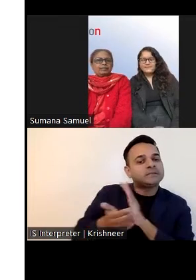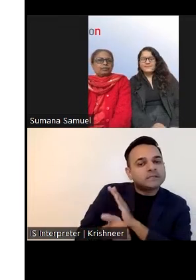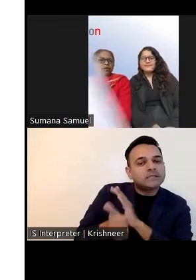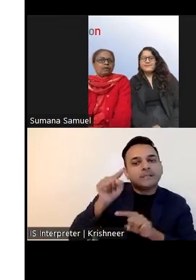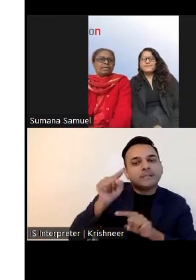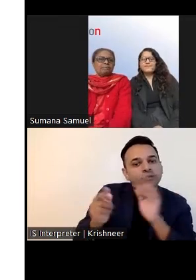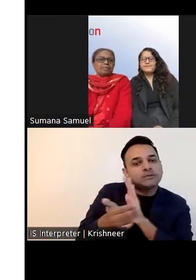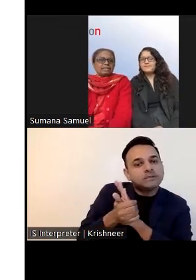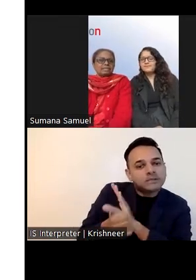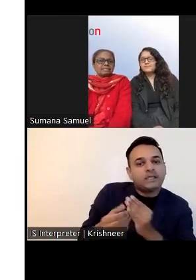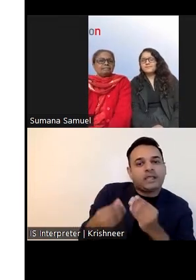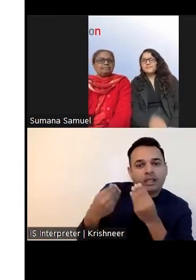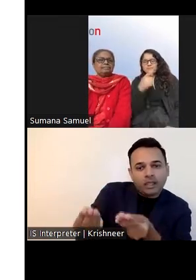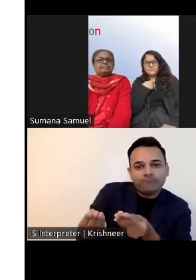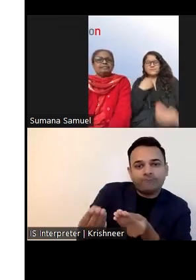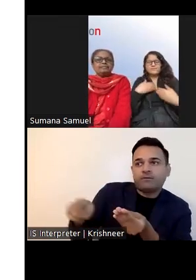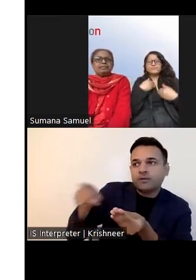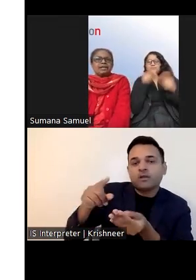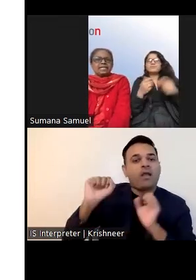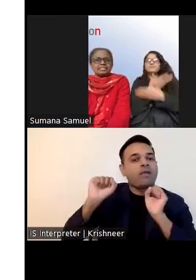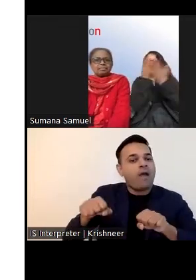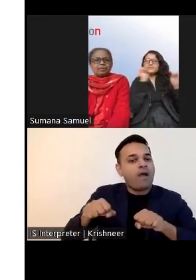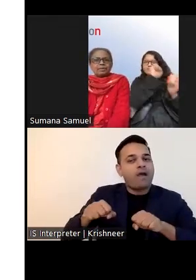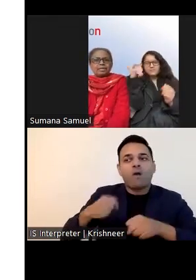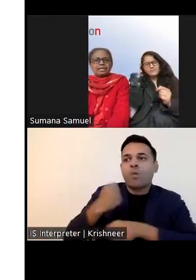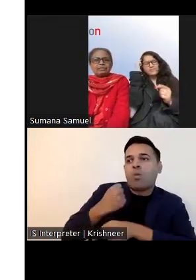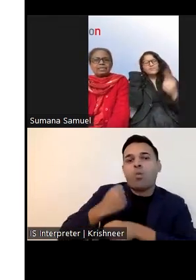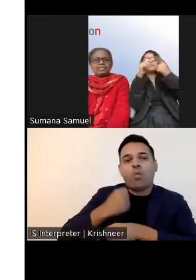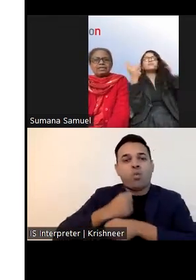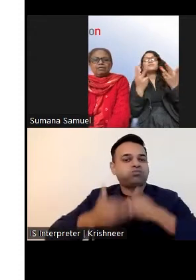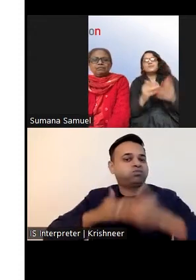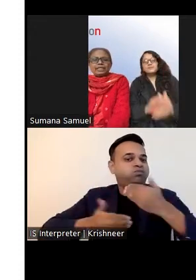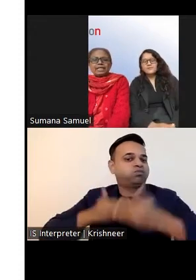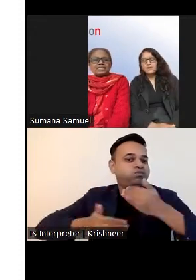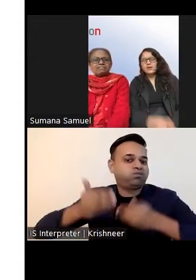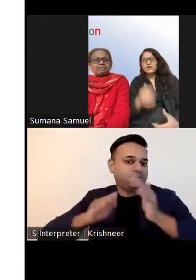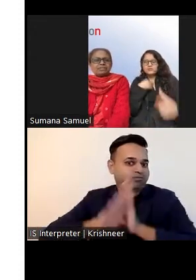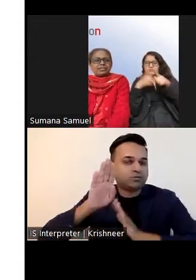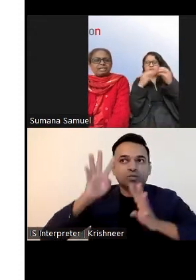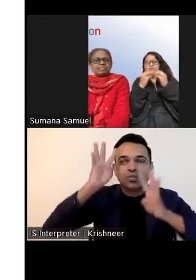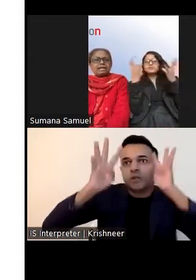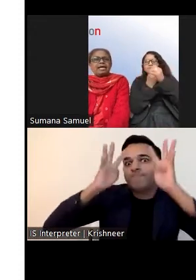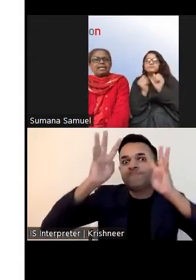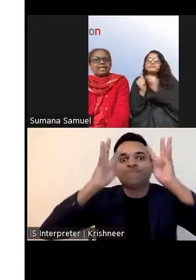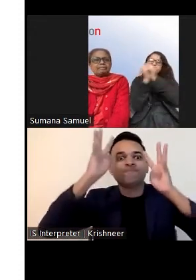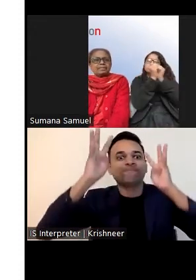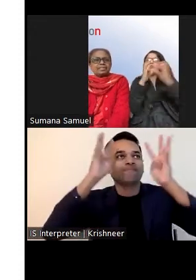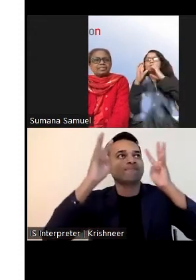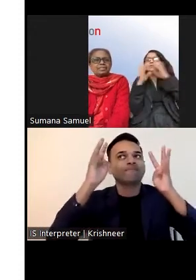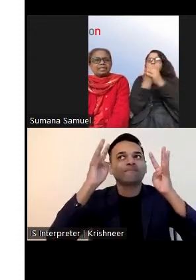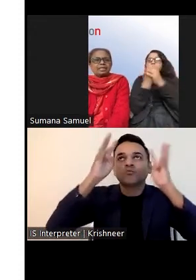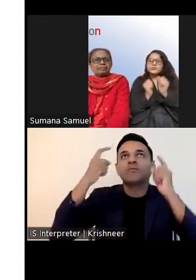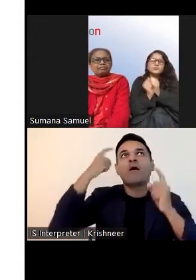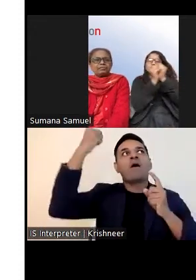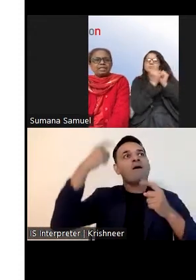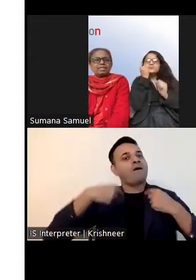And to all my peers, with the right support around us, we can achieve our dreams and aspirations